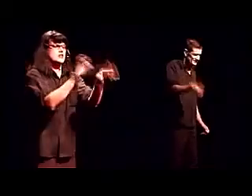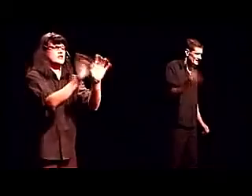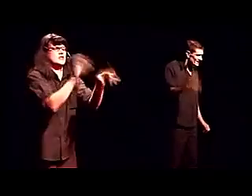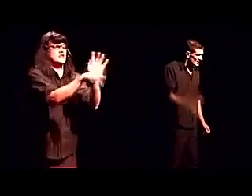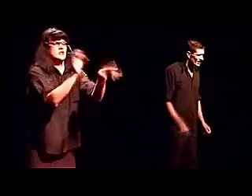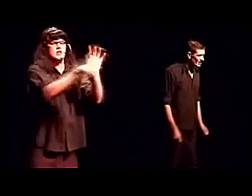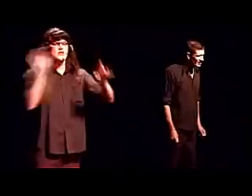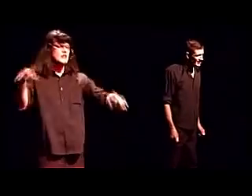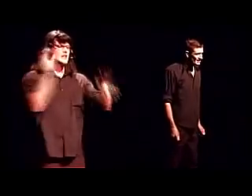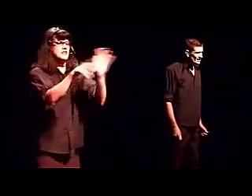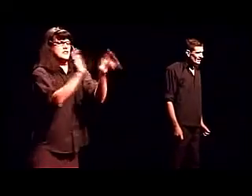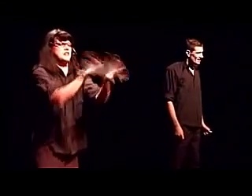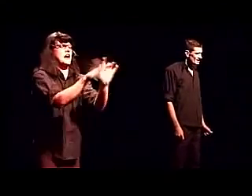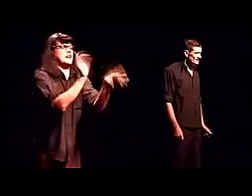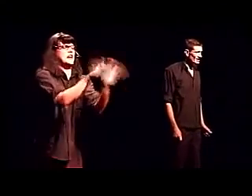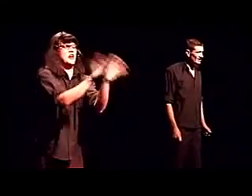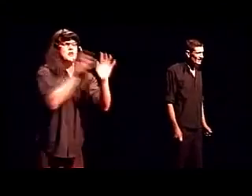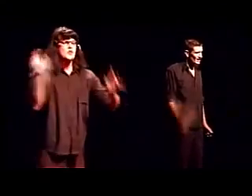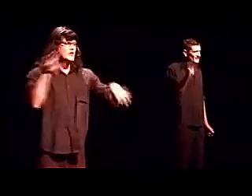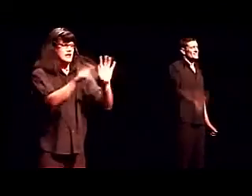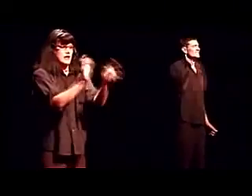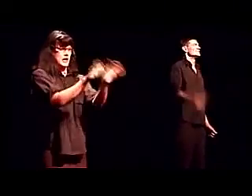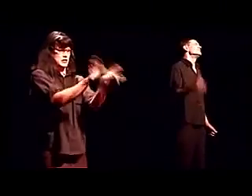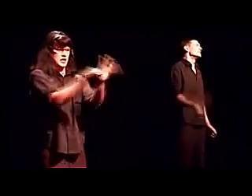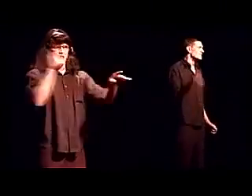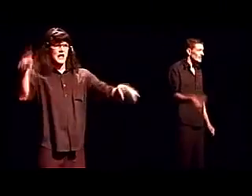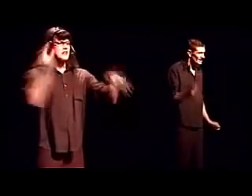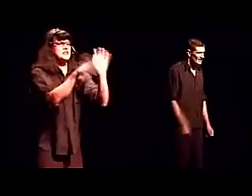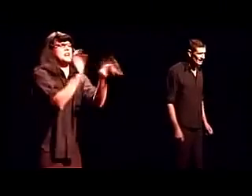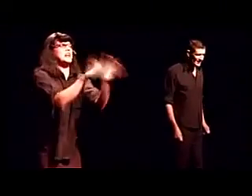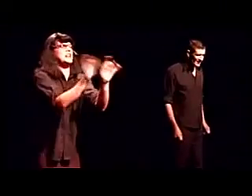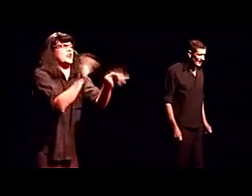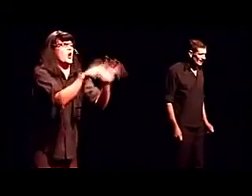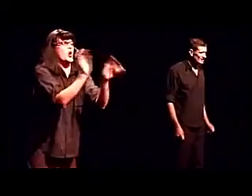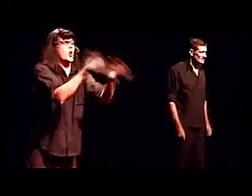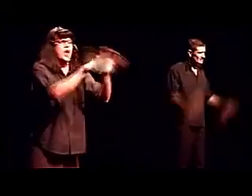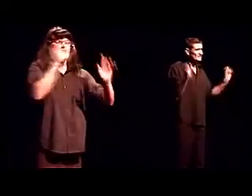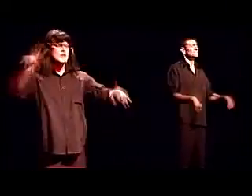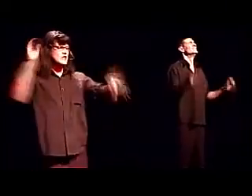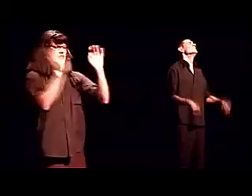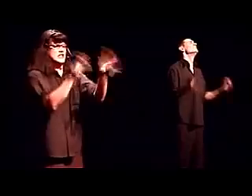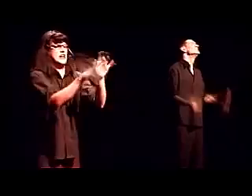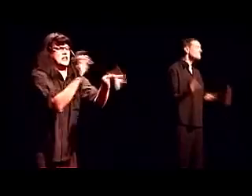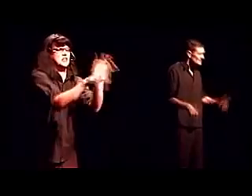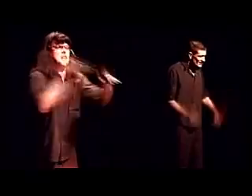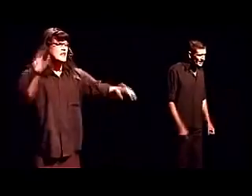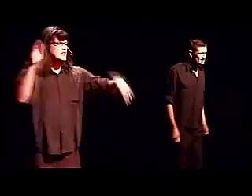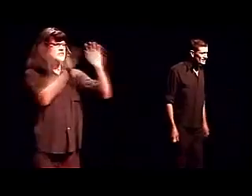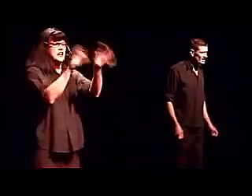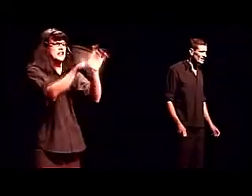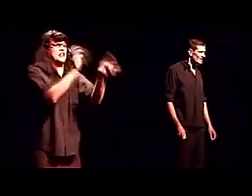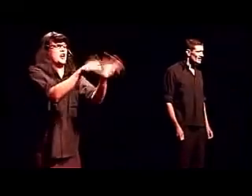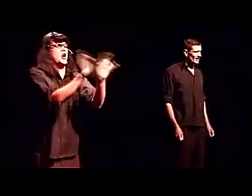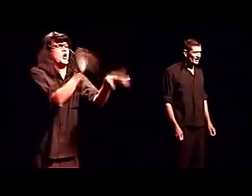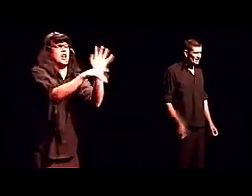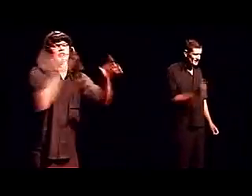Yes. Sucking. Yes. Sucking it all. Yes. Sucking it all.